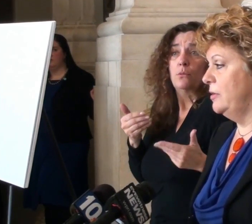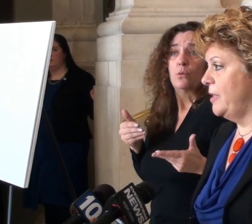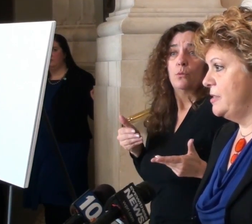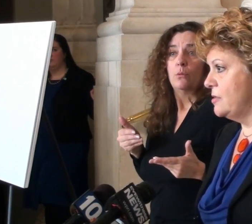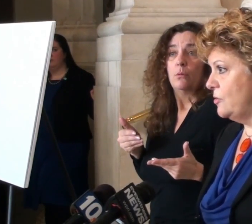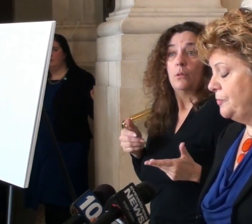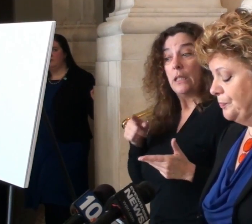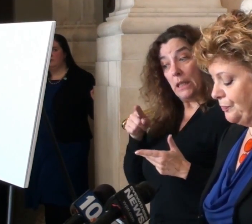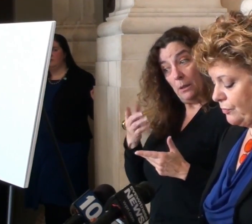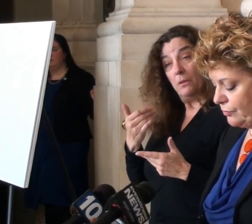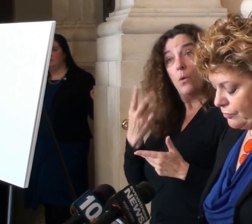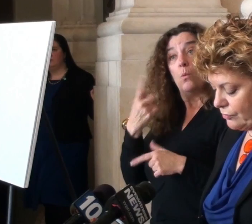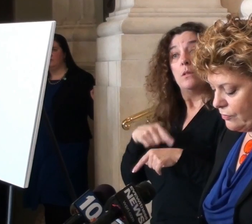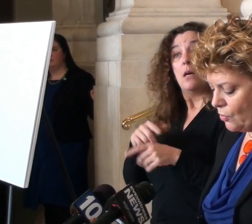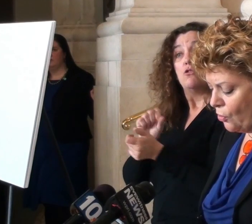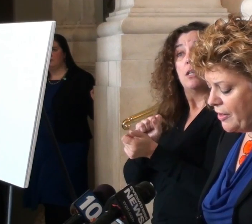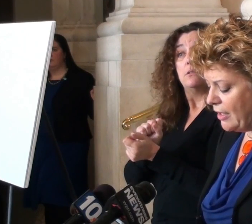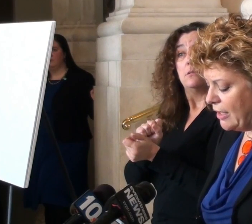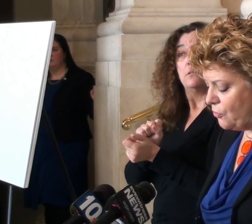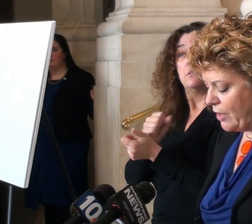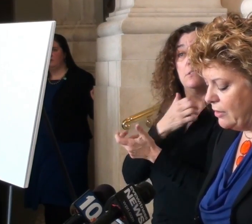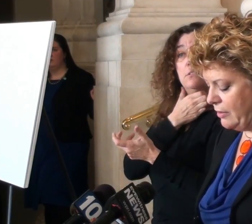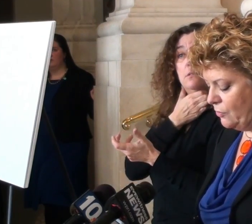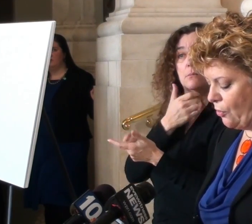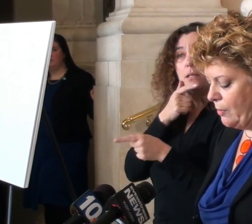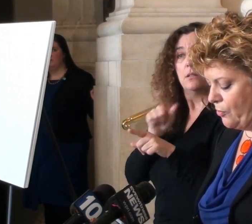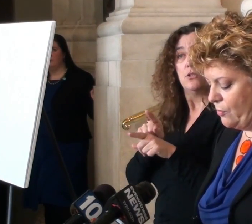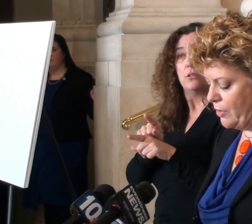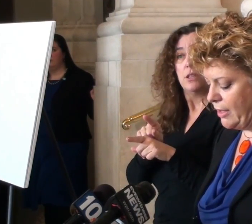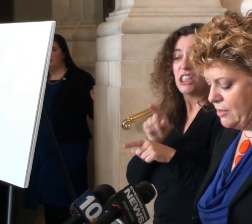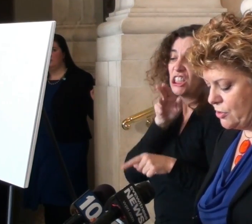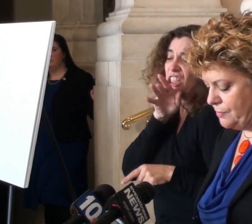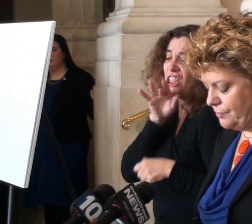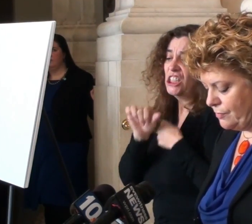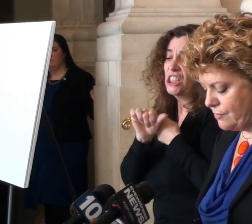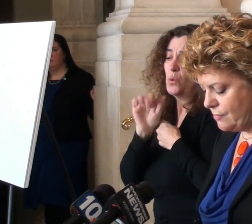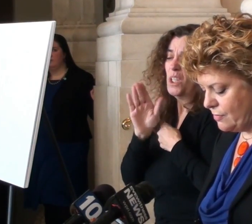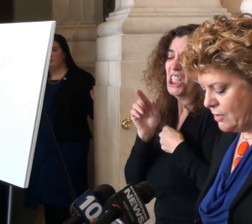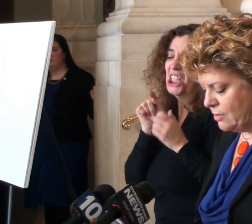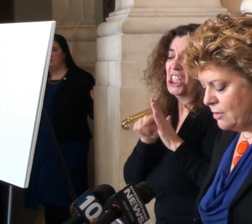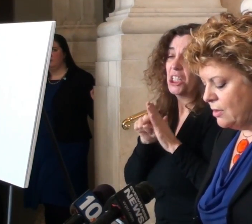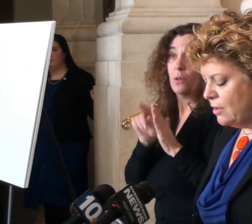for strangling my sister. Or that he had threatened to kill her on more than one occasion.